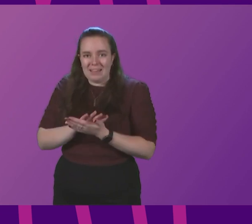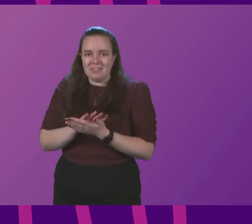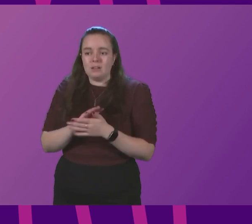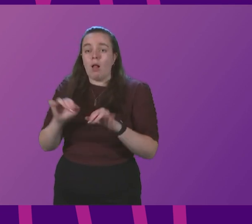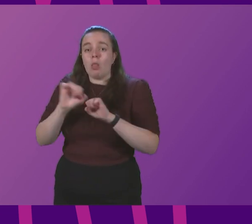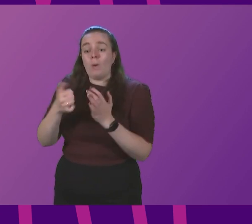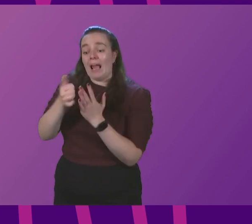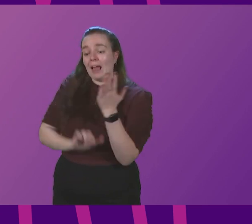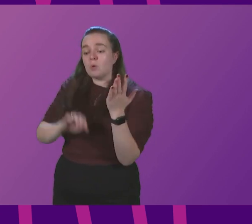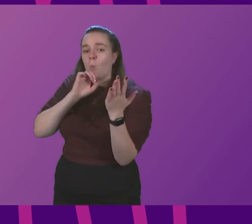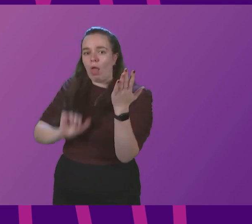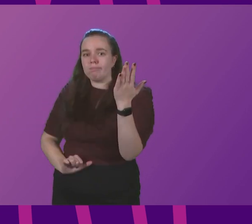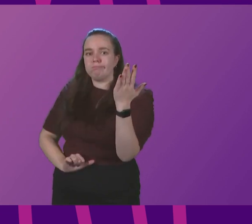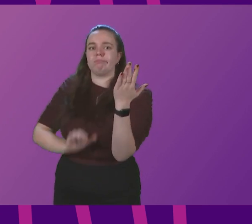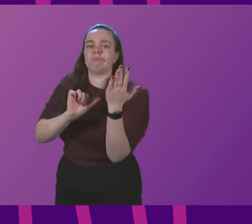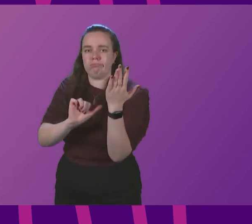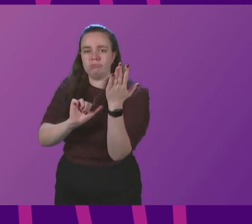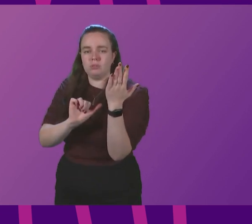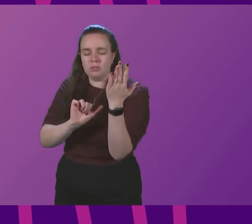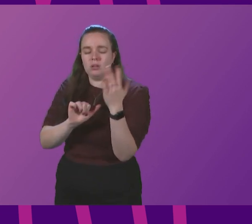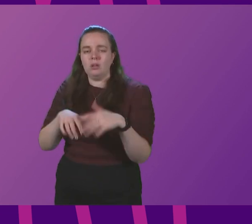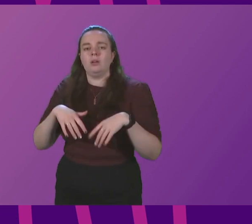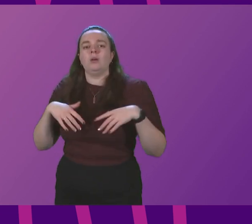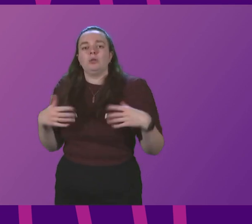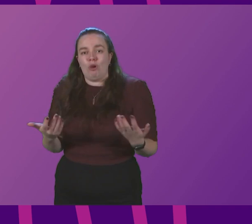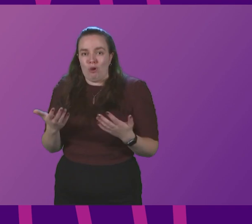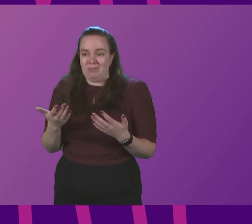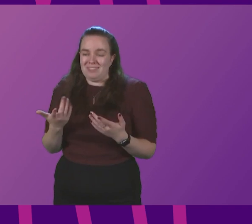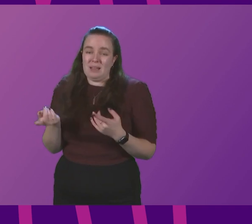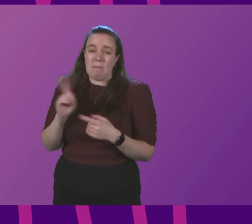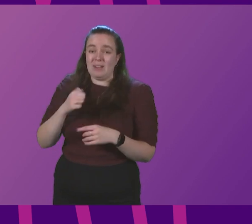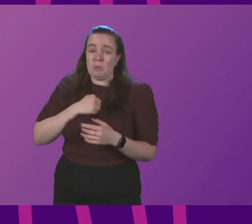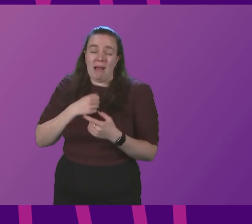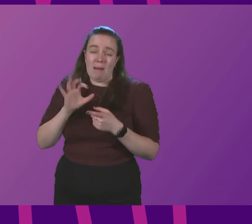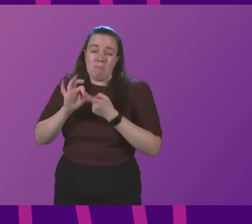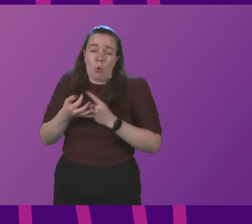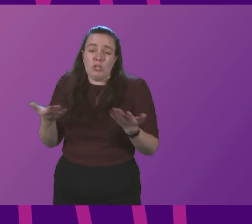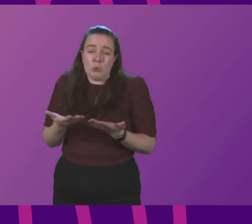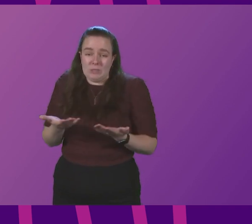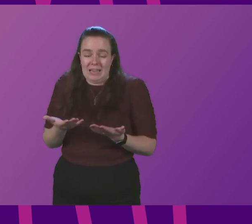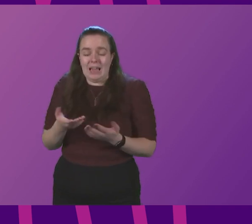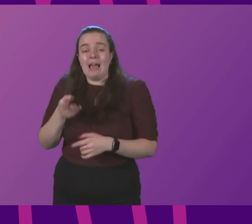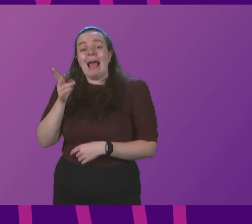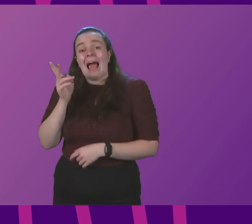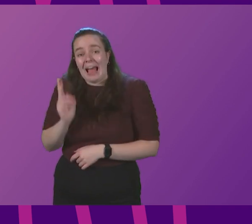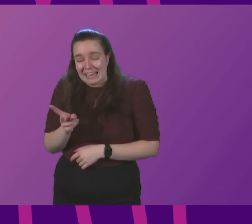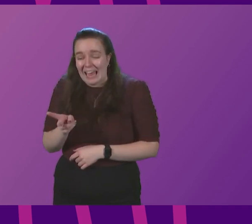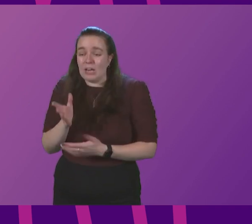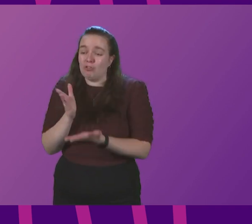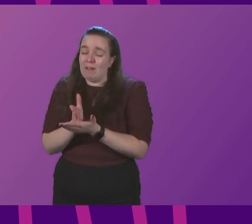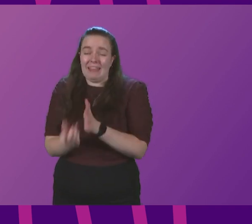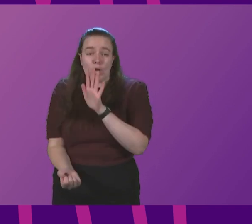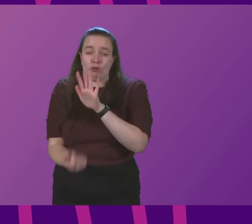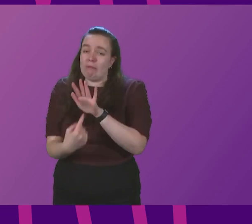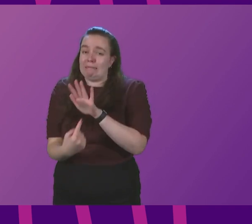a backlog, of a growing backlog we will create. So it comes back to my central point today. We are again at a really critical